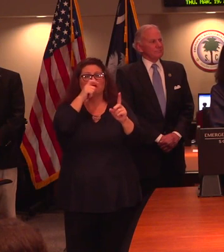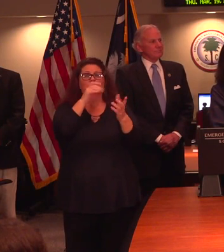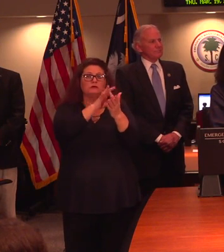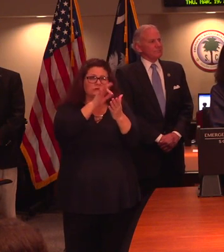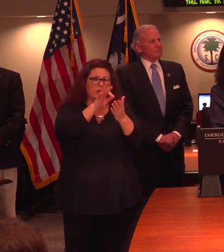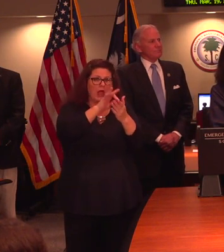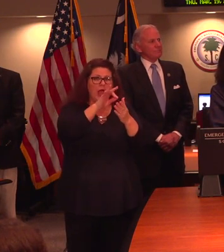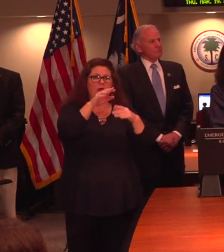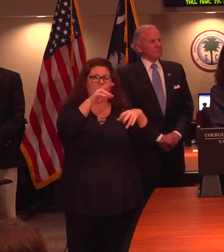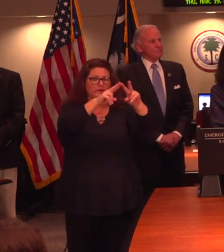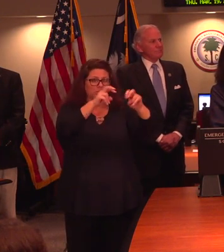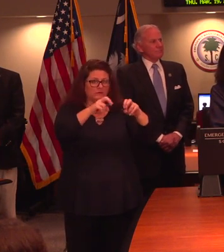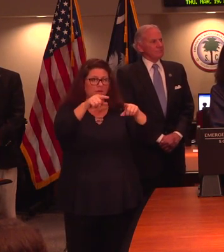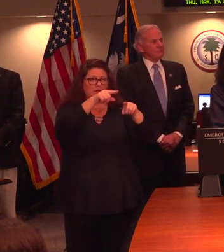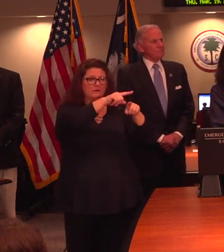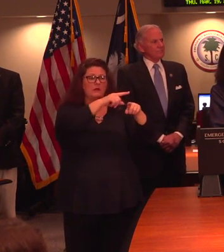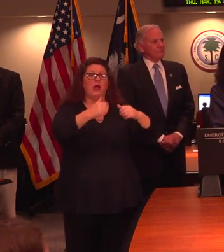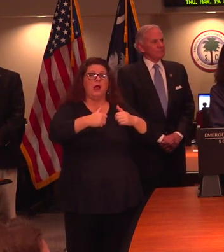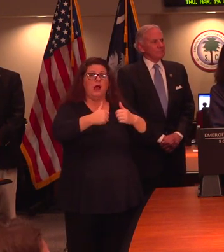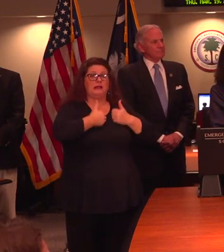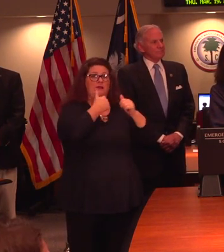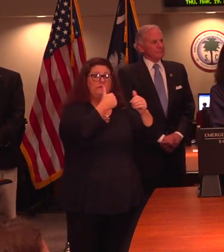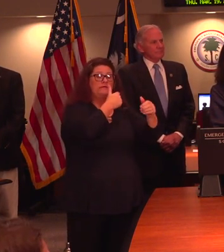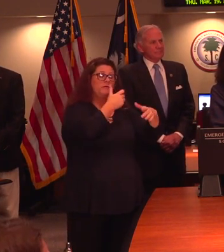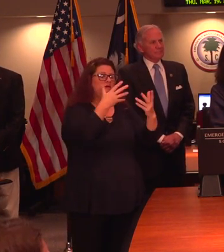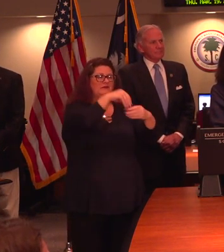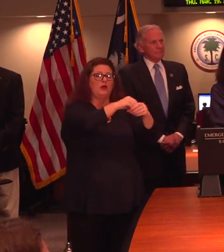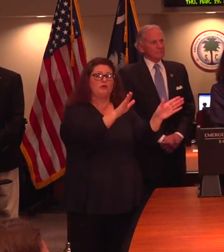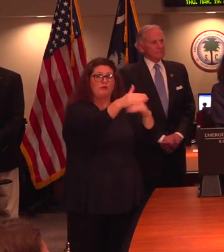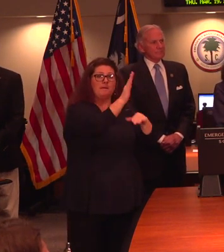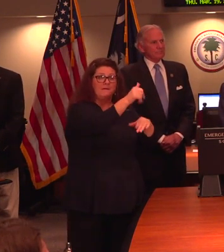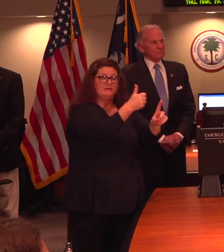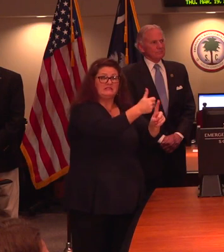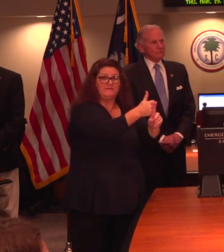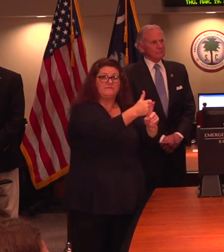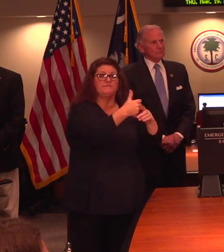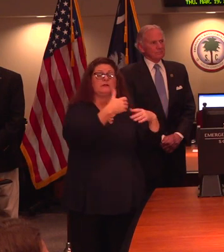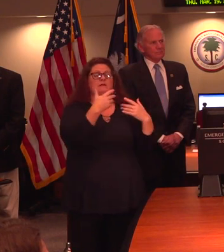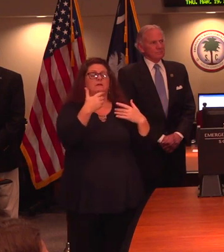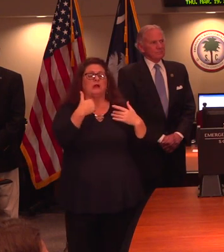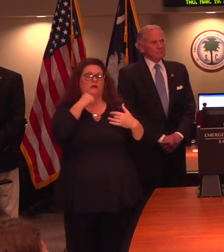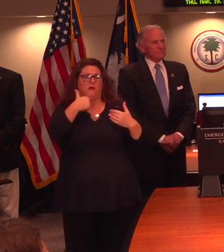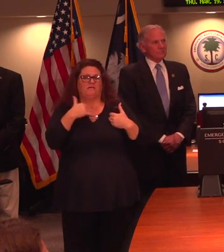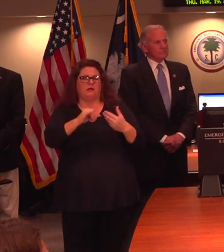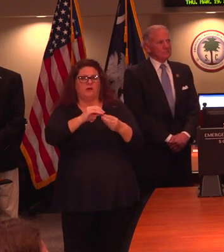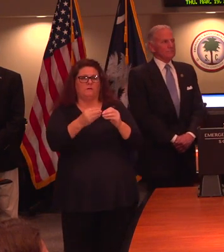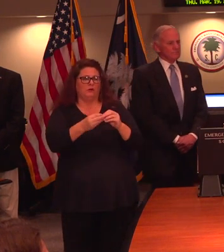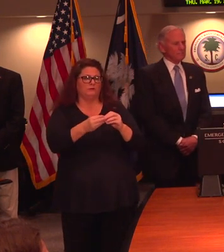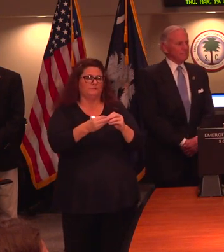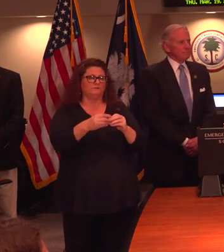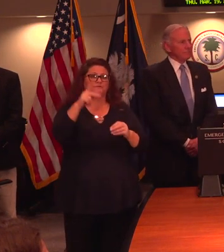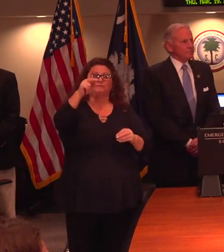isolated, I also don't have that exact figure. And this might be a question for the governor. We've seen a lot of these cases in Kershaw County, it seems like. Any